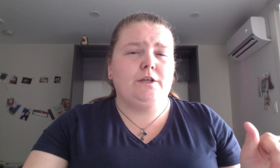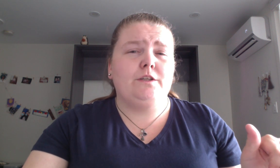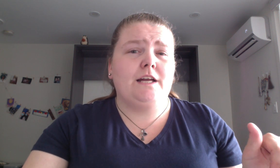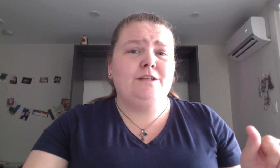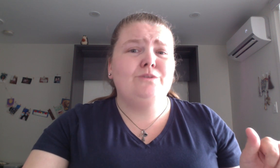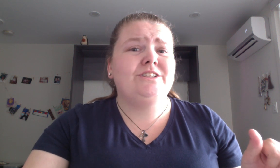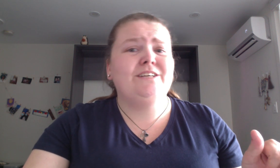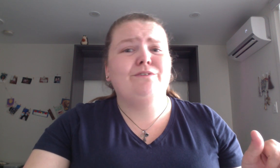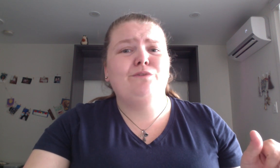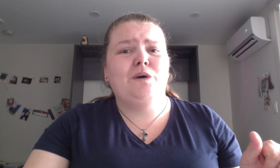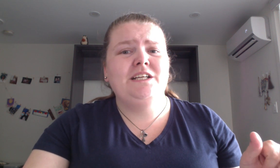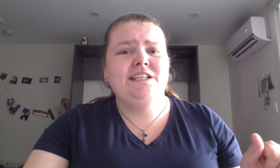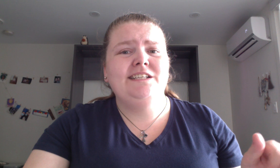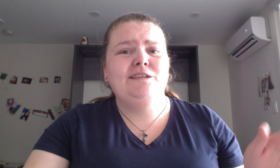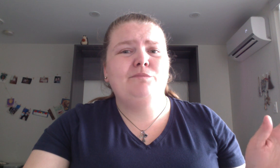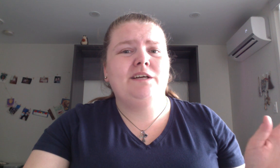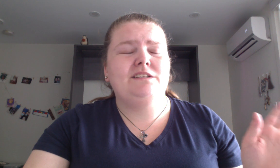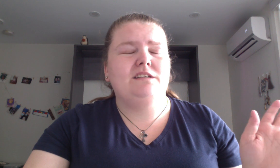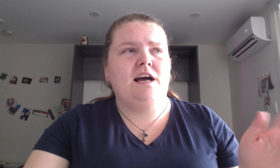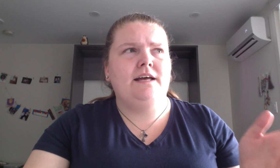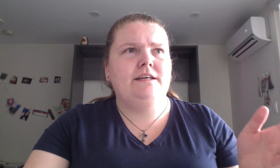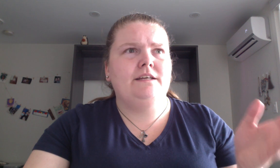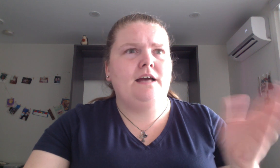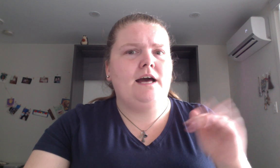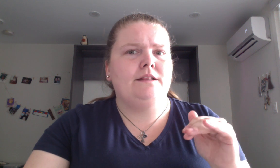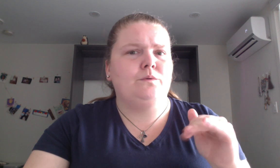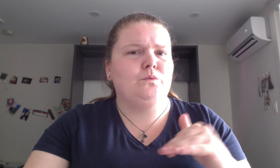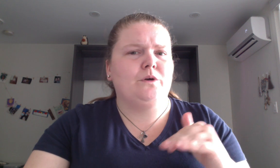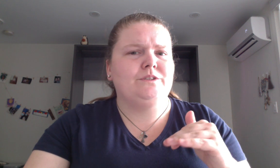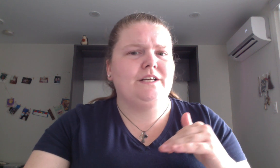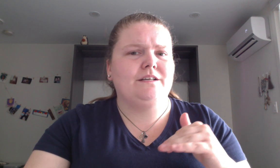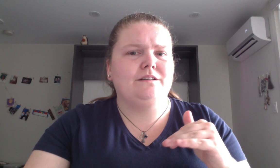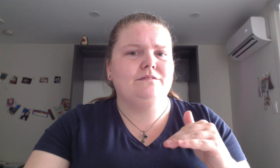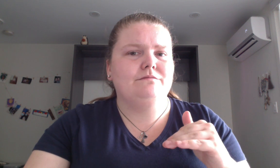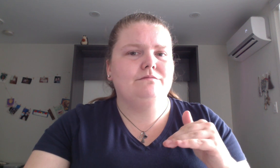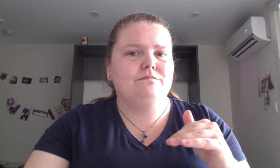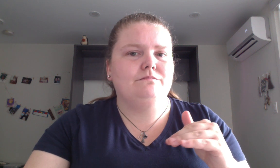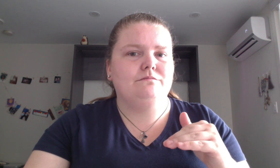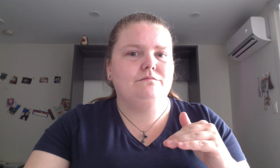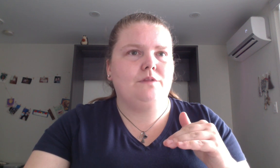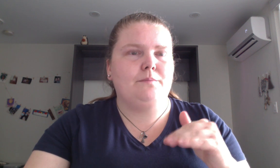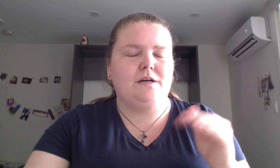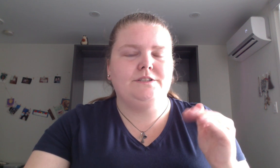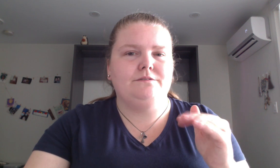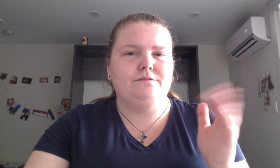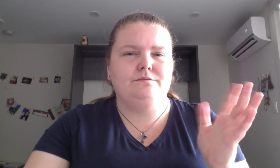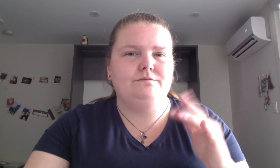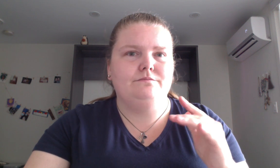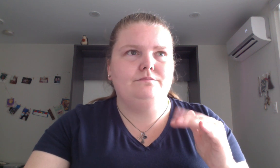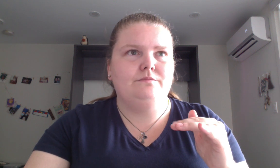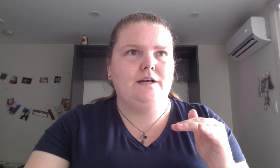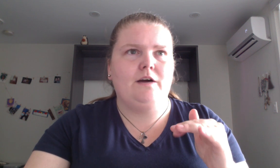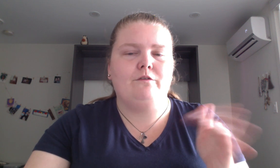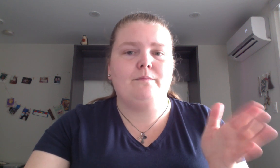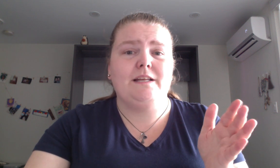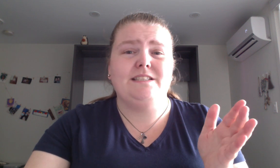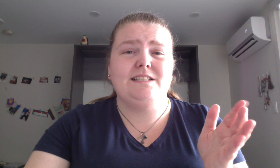could get it loose leaf if you wanted but i had the one where it was like the box of however many tea